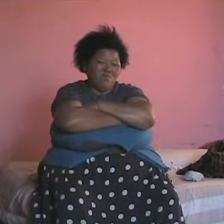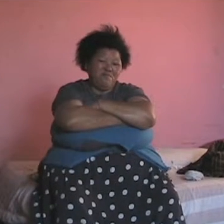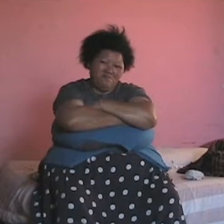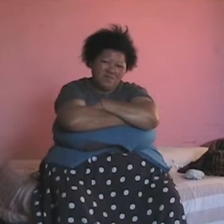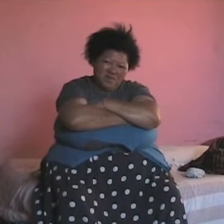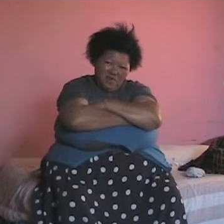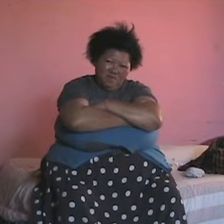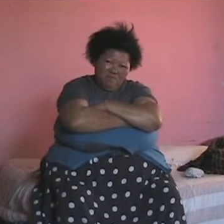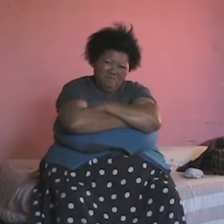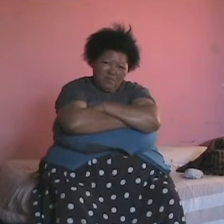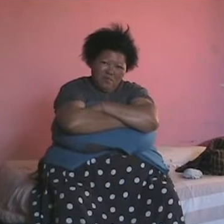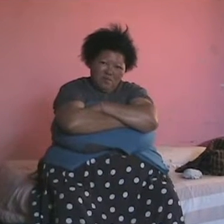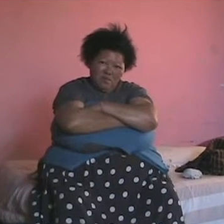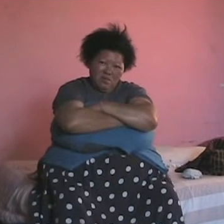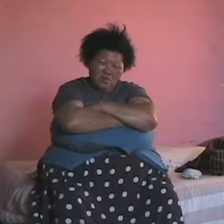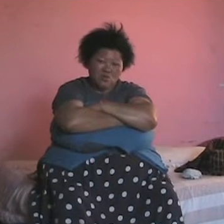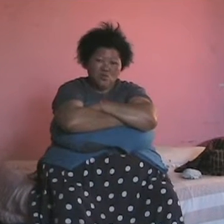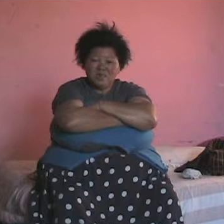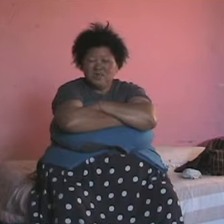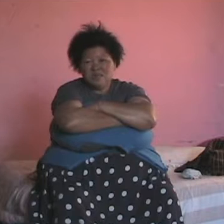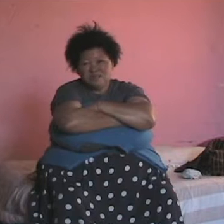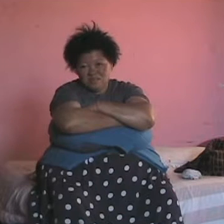1953 to 1986,